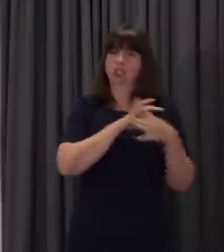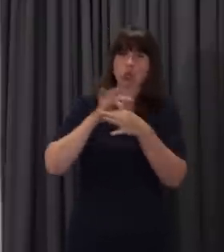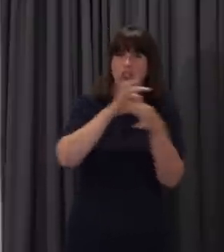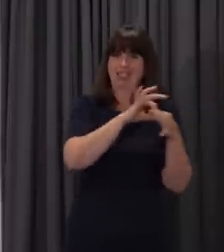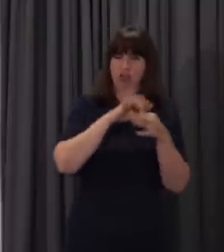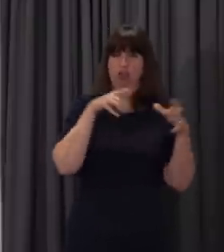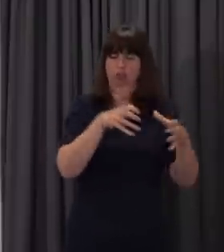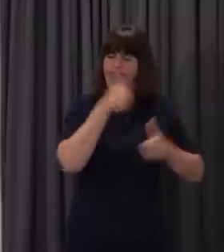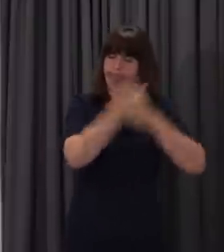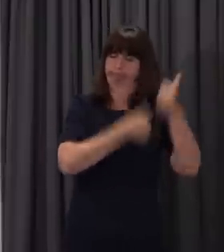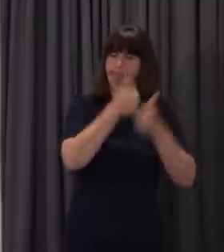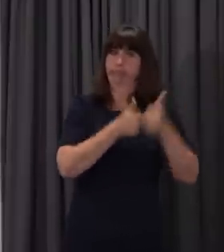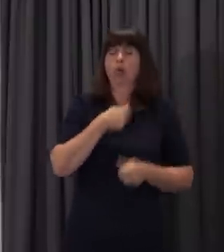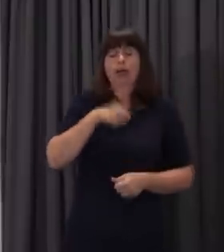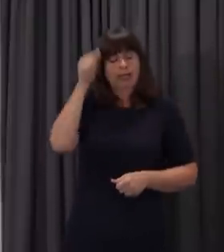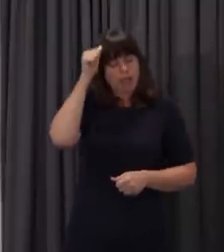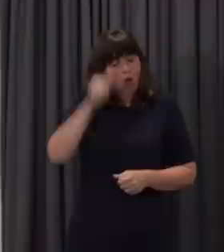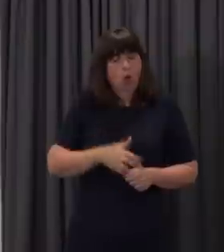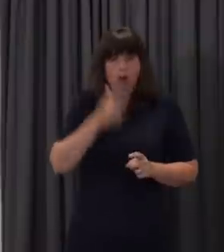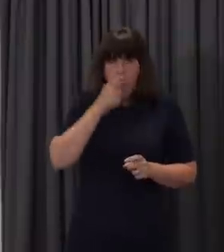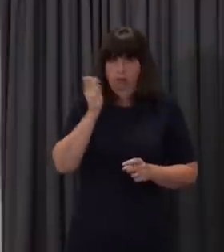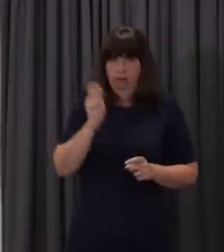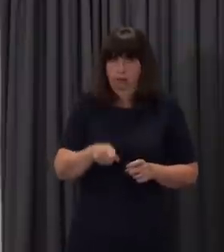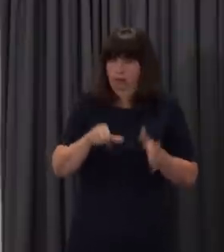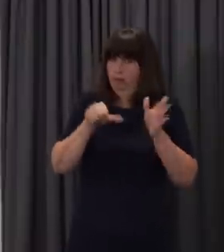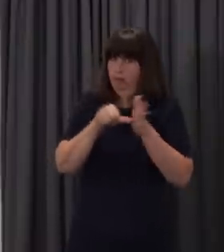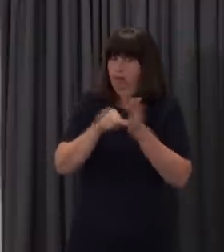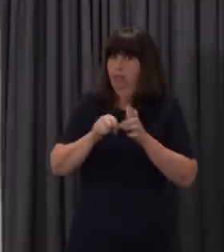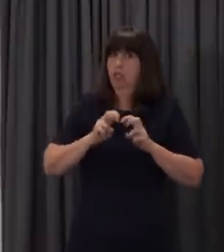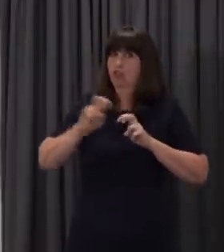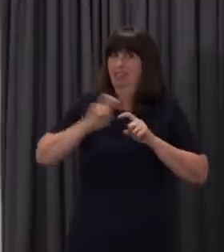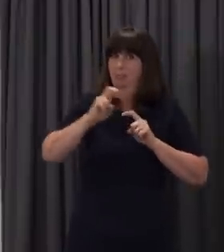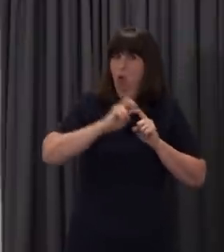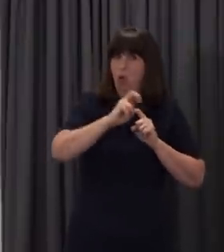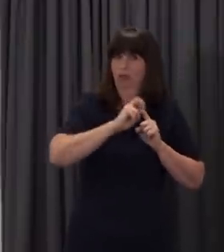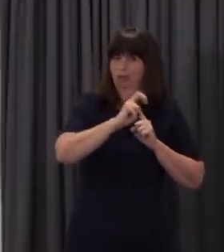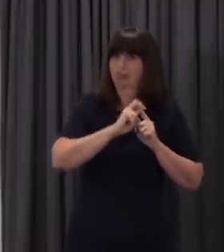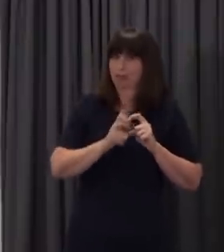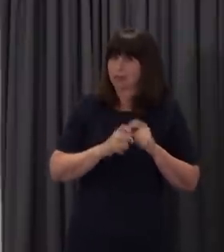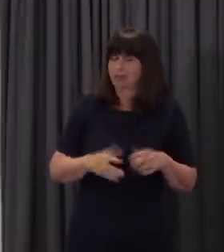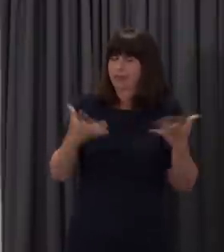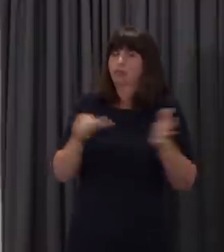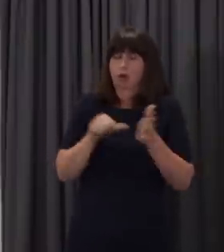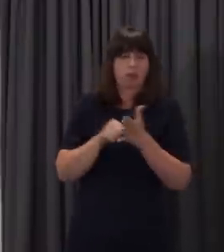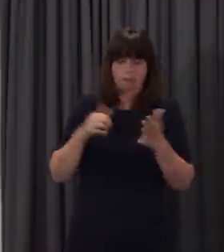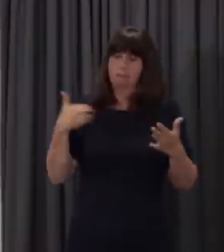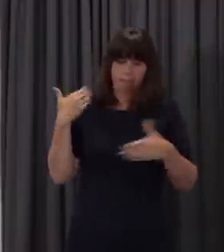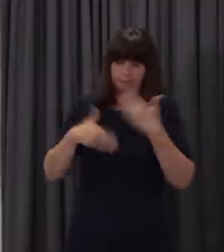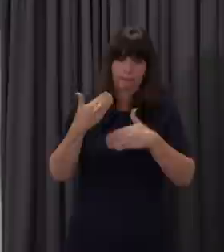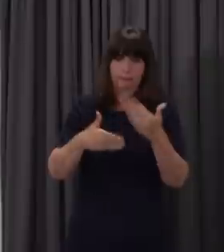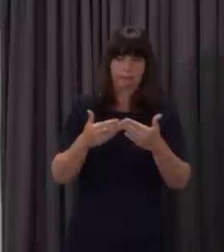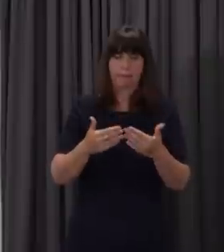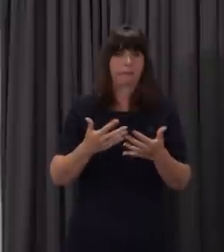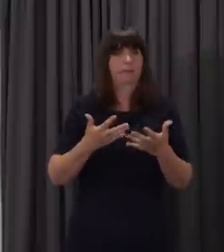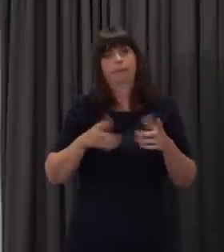Transport is one of those wicked problems that isn't going to go away while social distancing rules are with us, whether that be now or